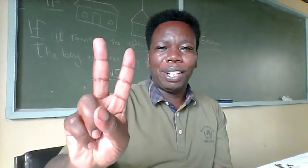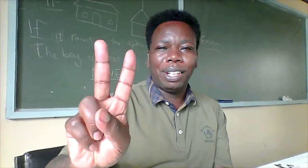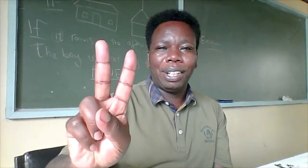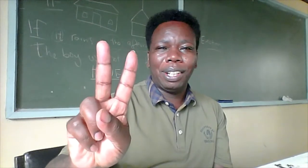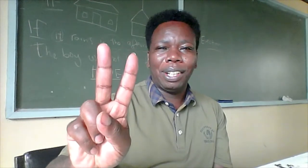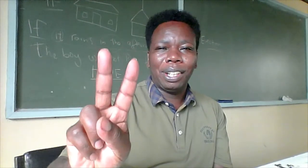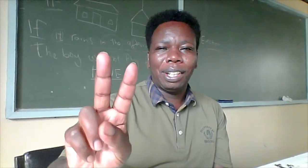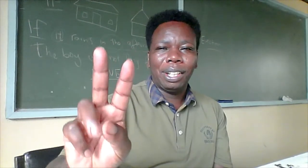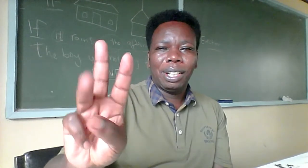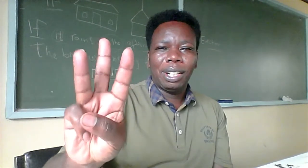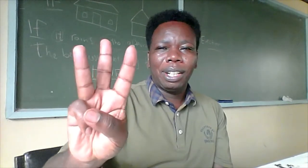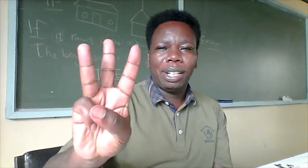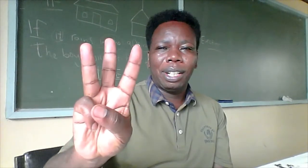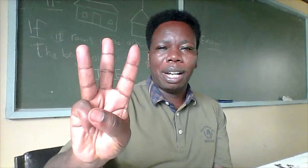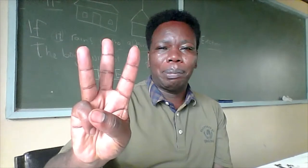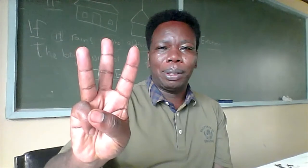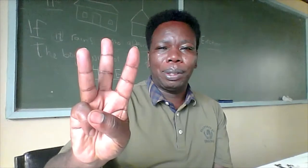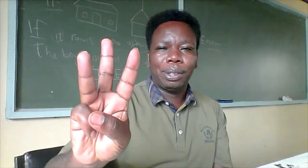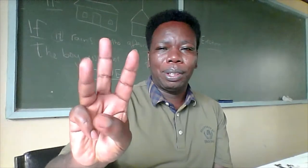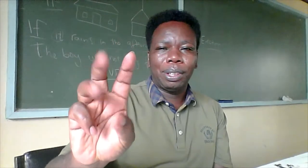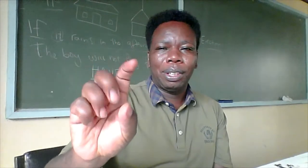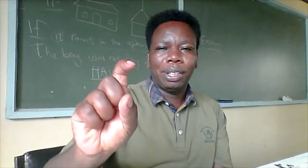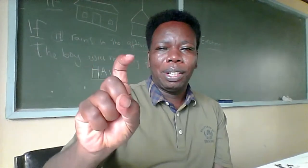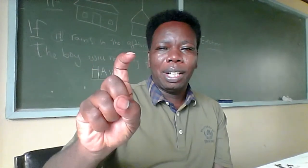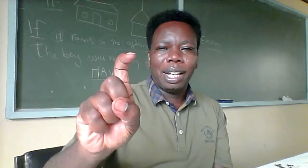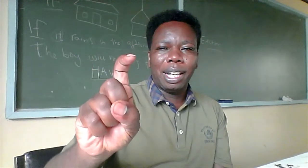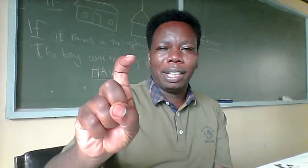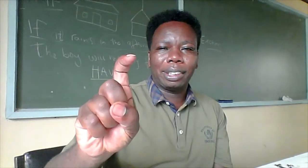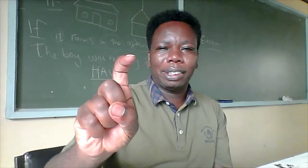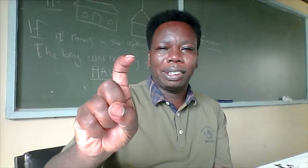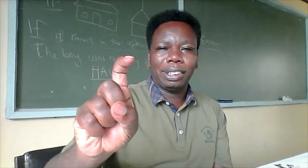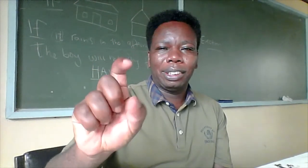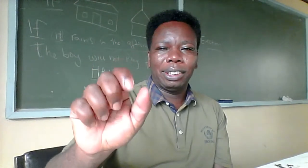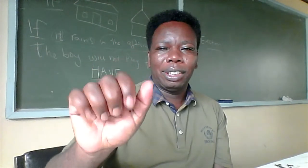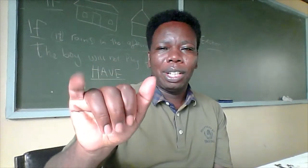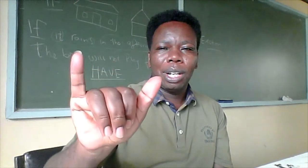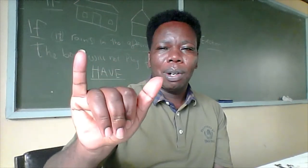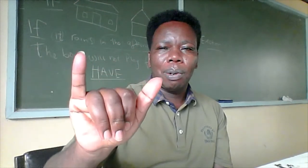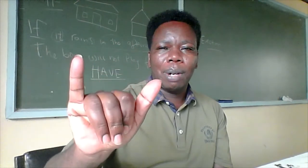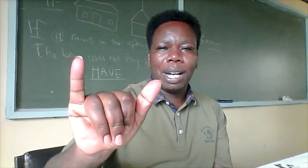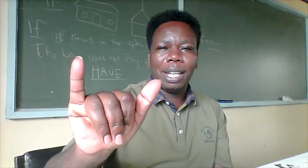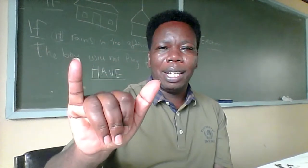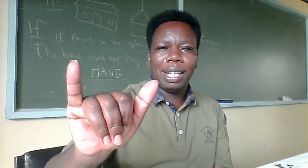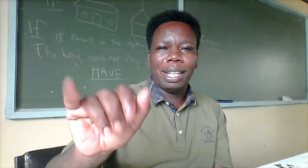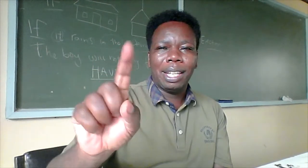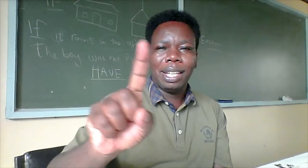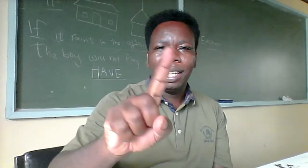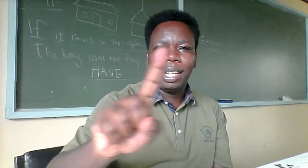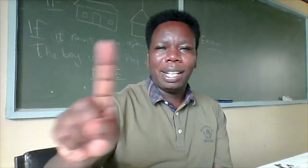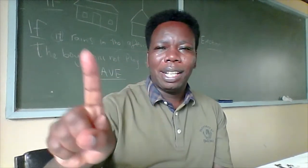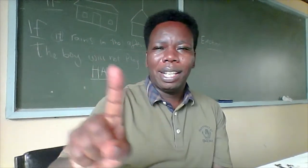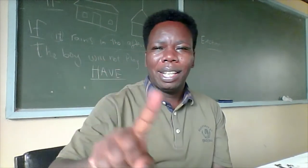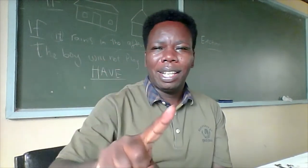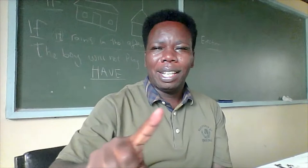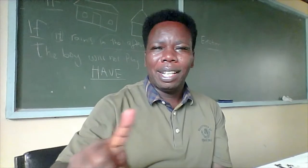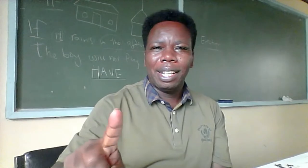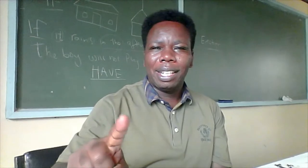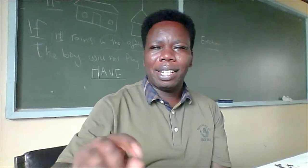w x y z